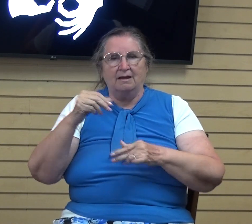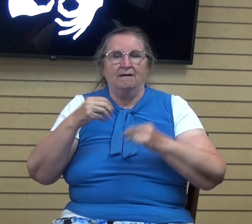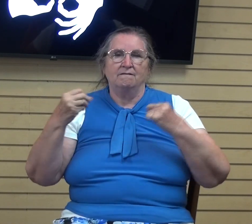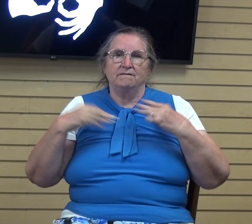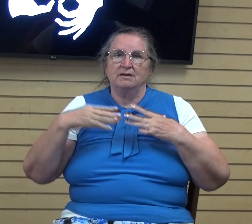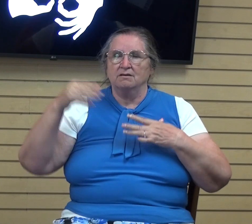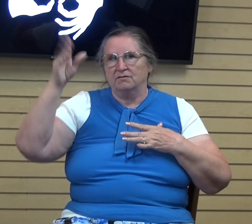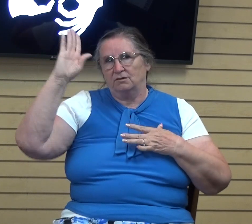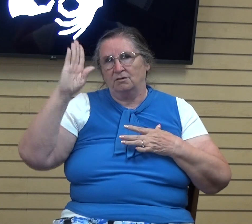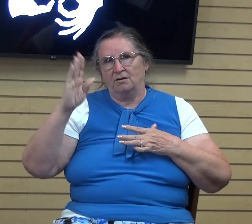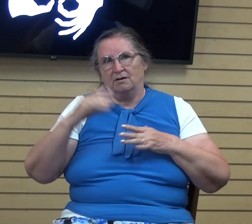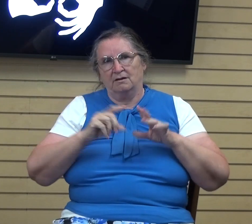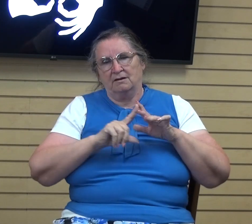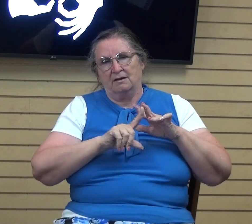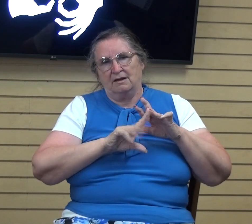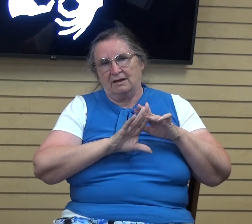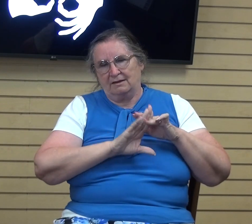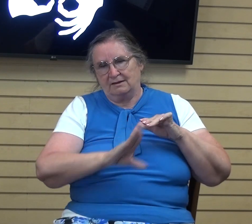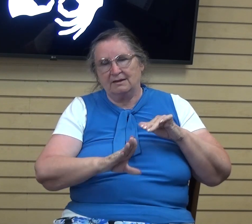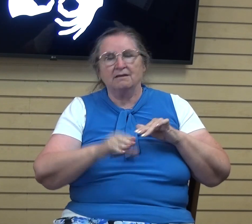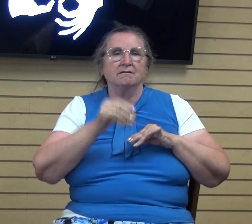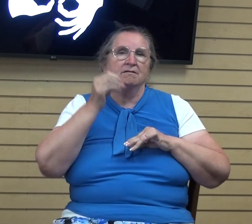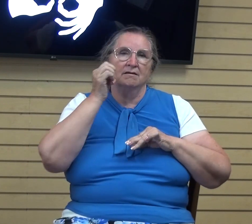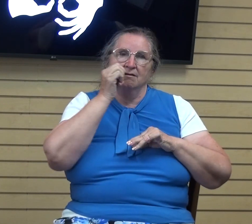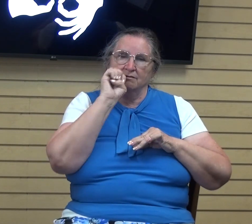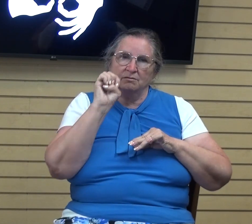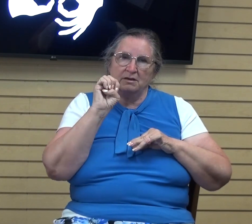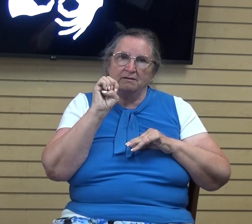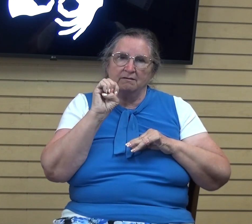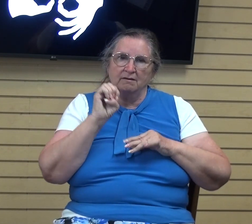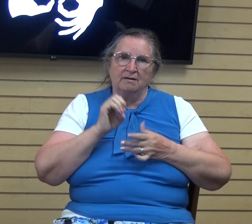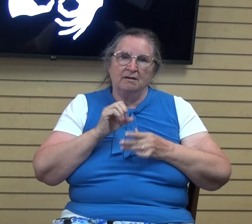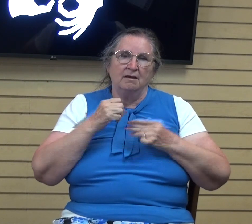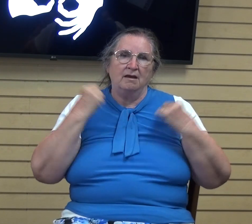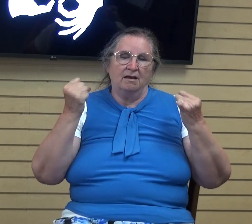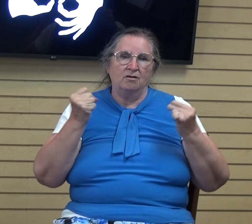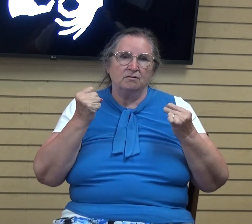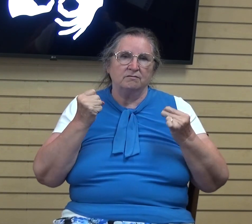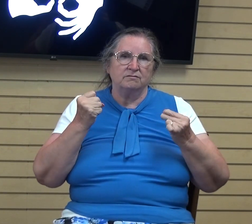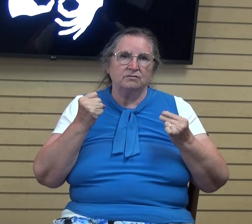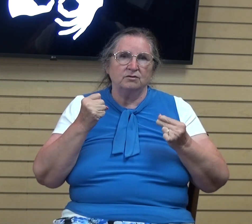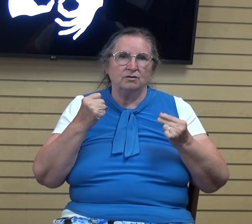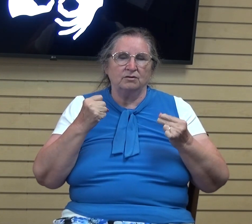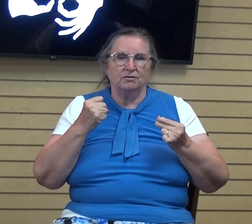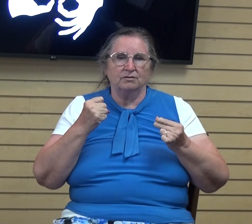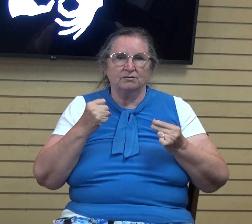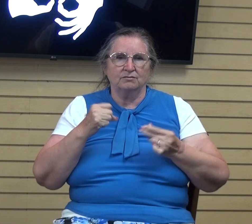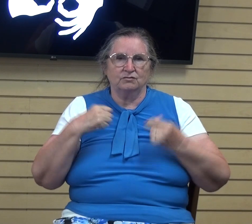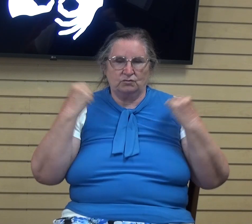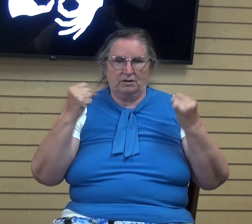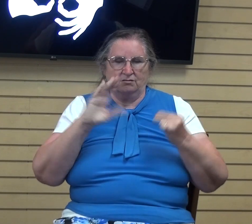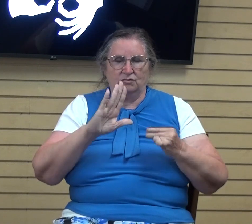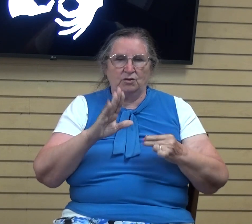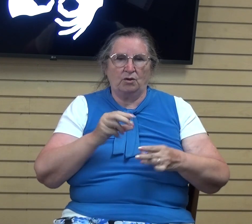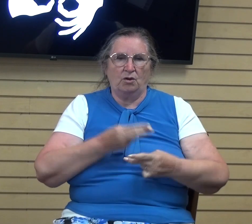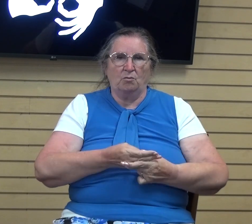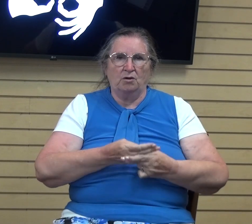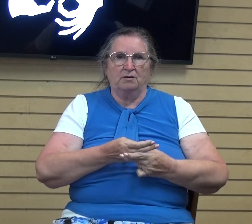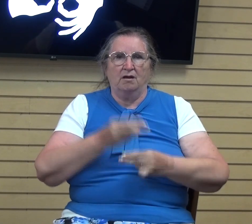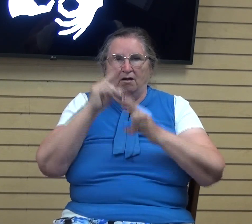evil. It will be health to your flesh and strength to your bones, honor the Lord with your possessions and with the first fruits